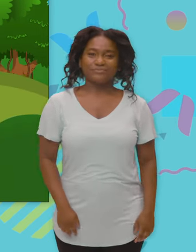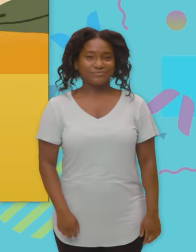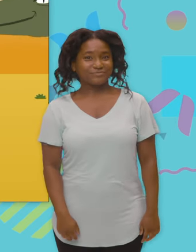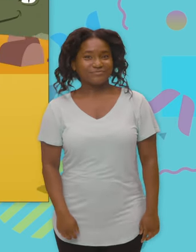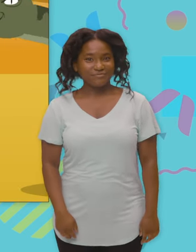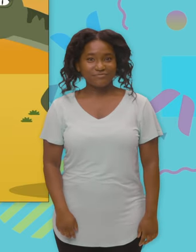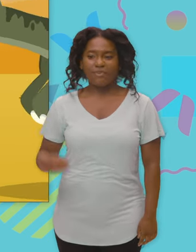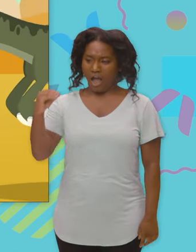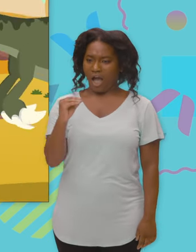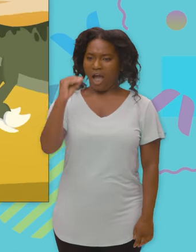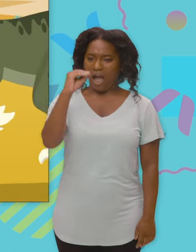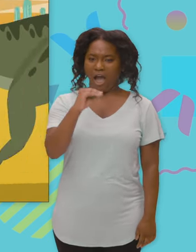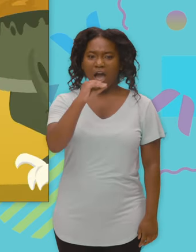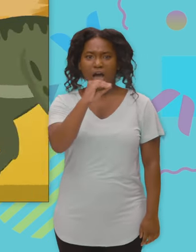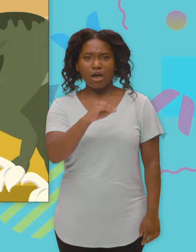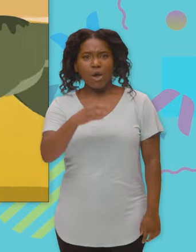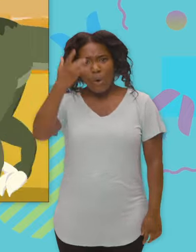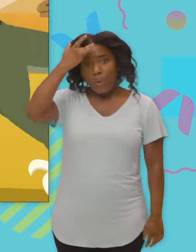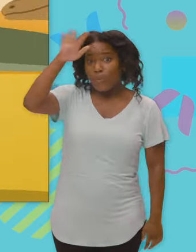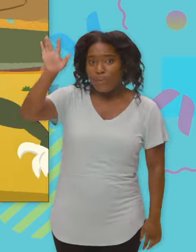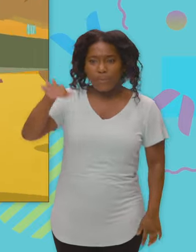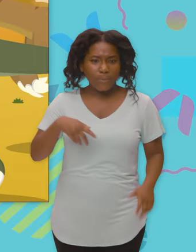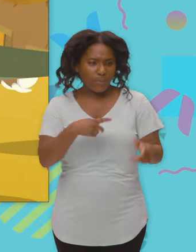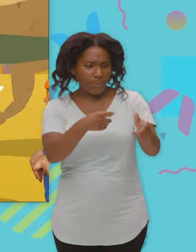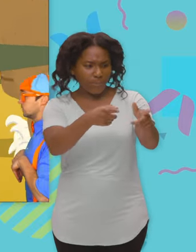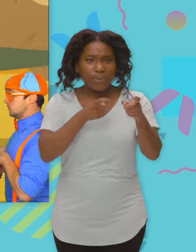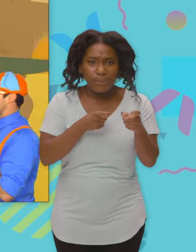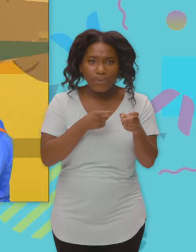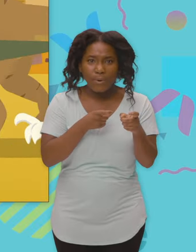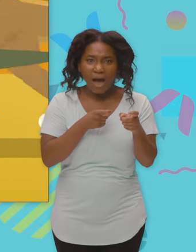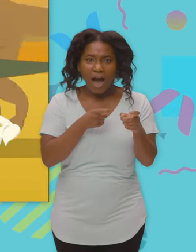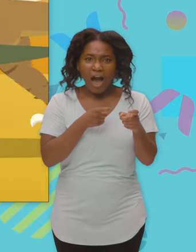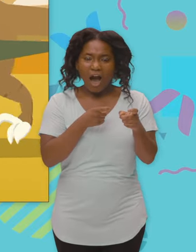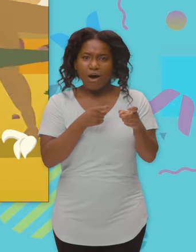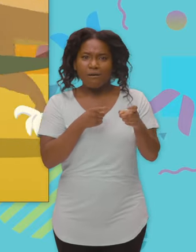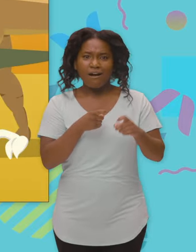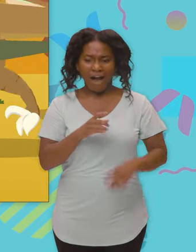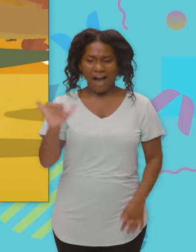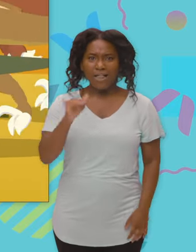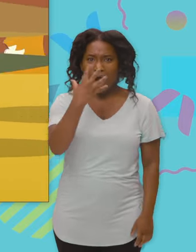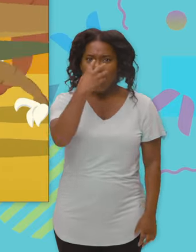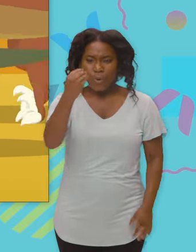Raptors were smart and fast, and like wolves they would hunt in paths.